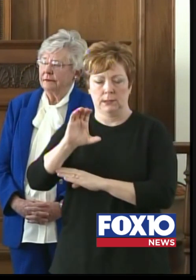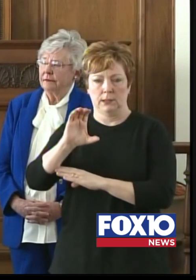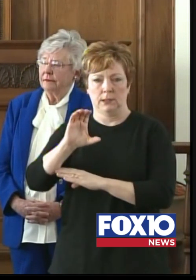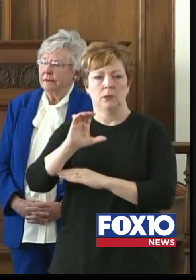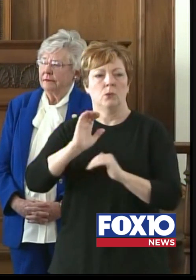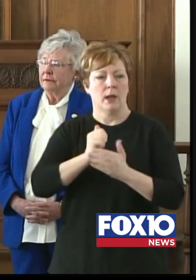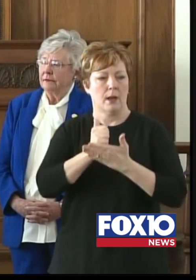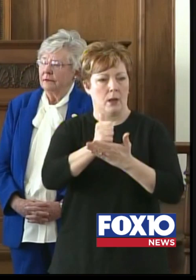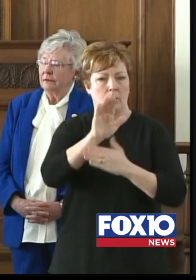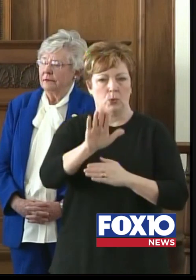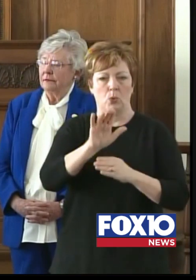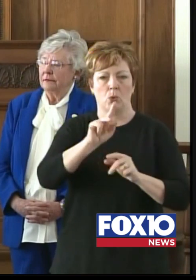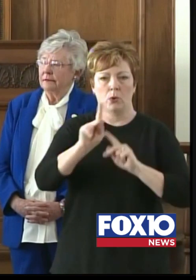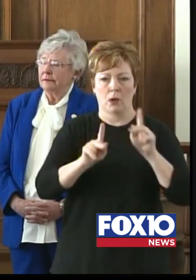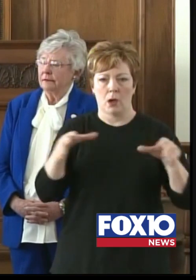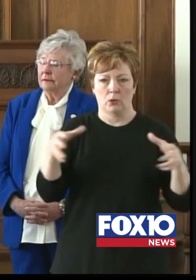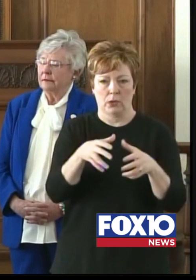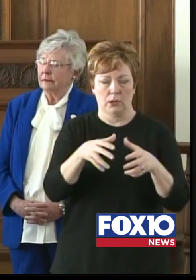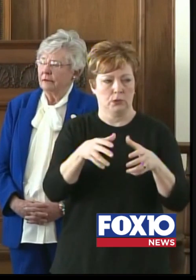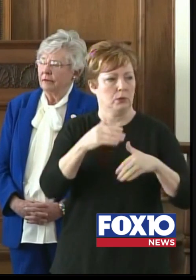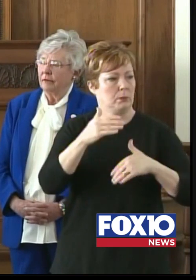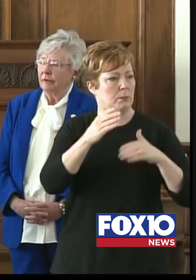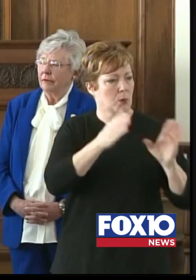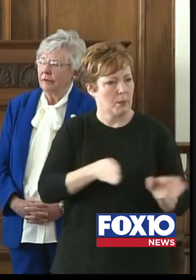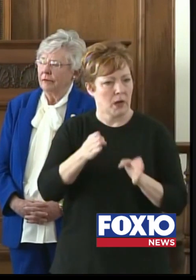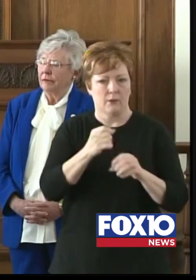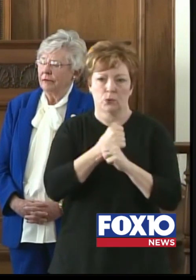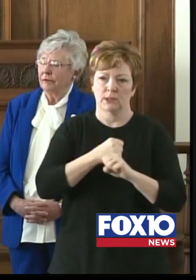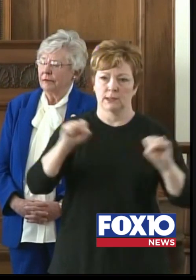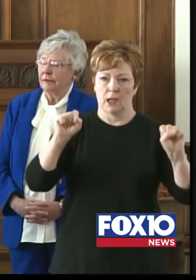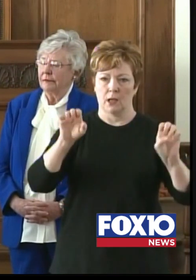safe reopening in the coming days.